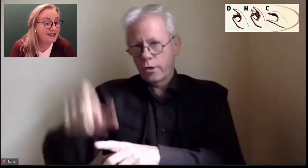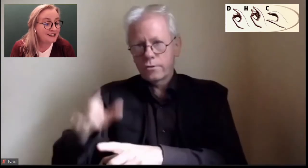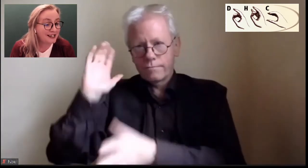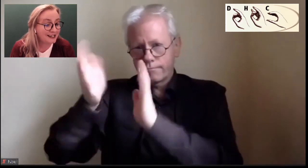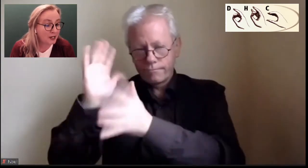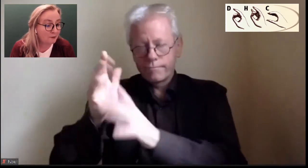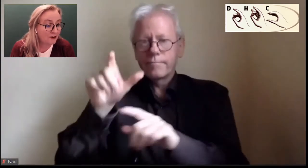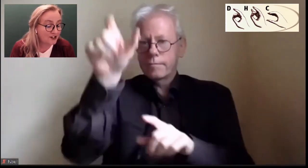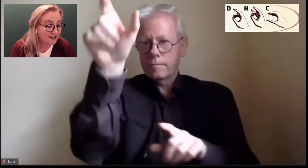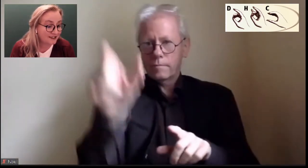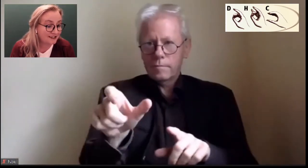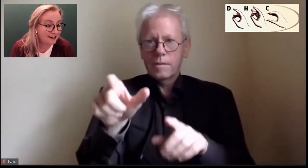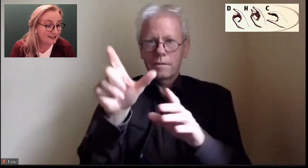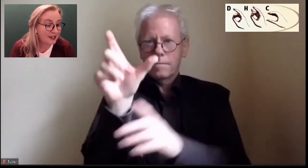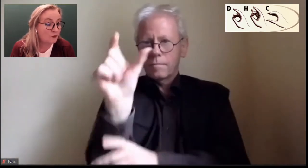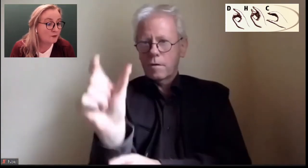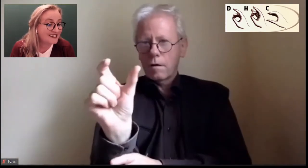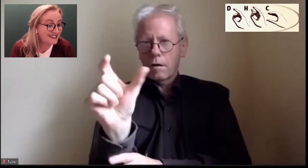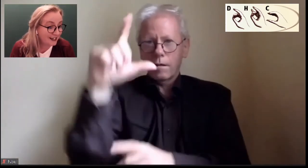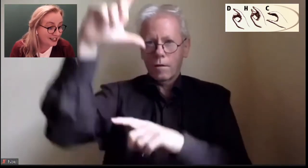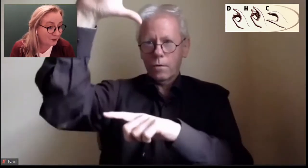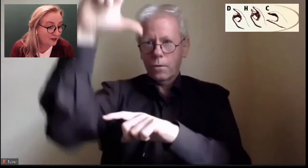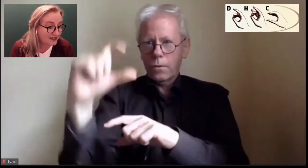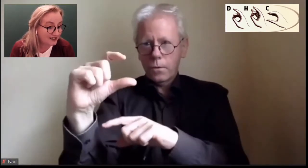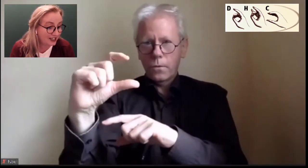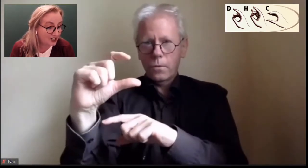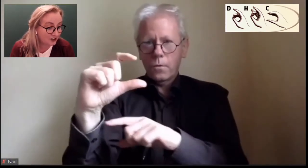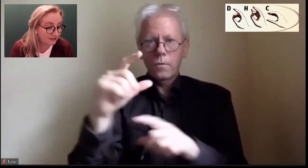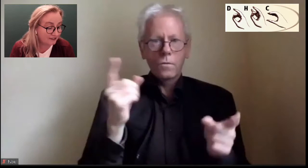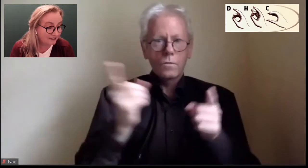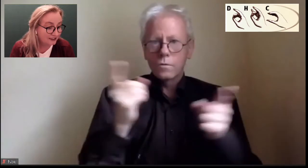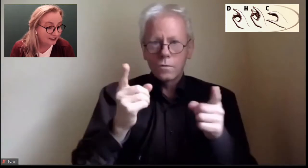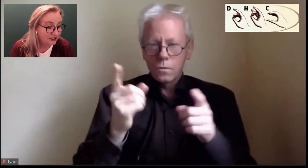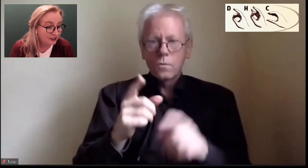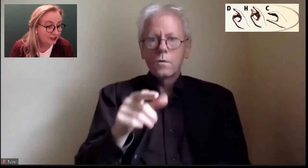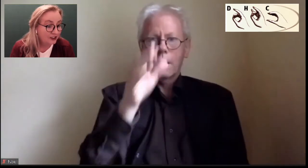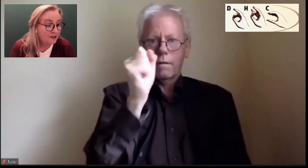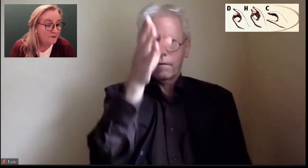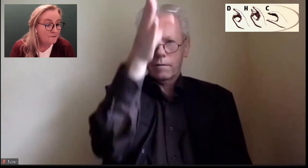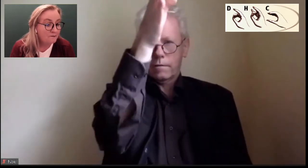alongside a person that will be signing the presentation.